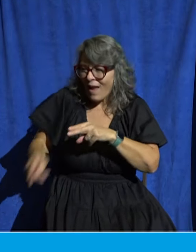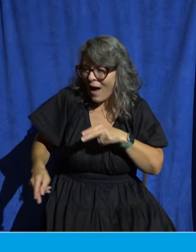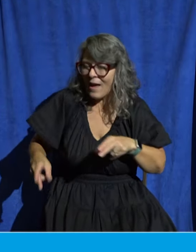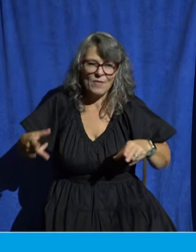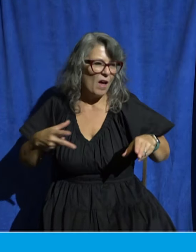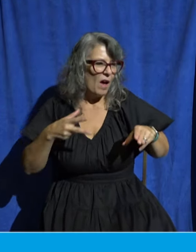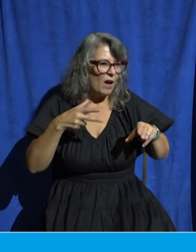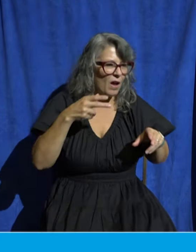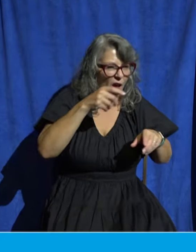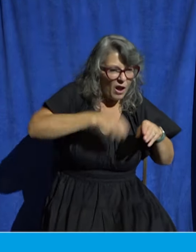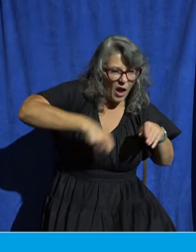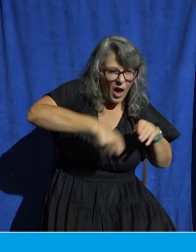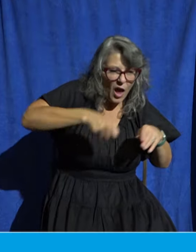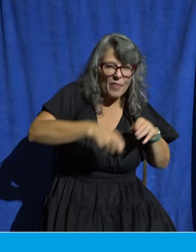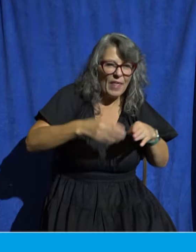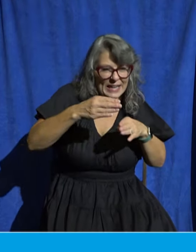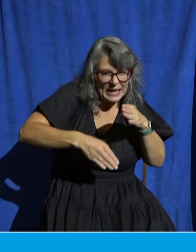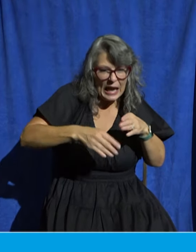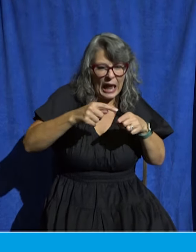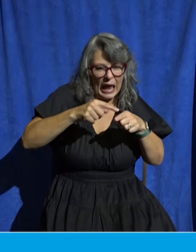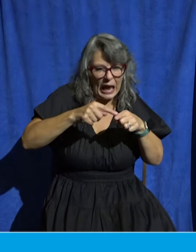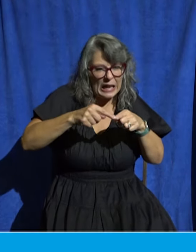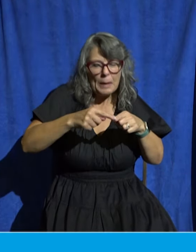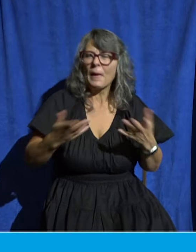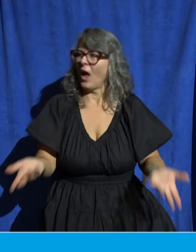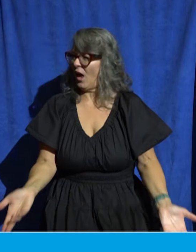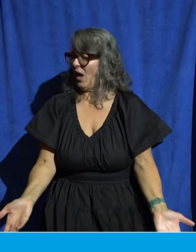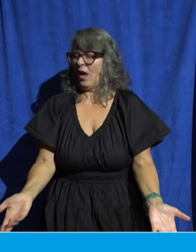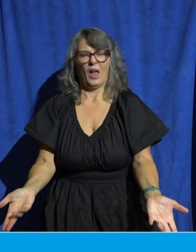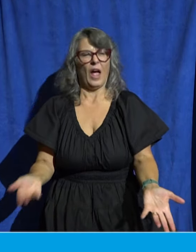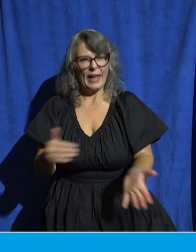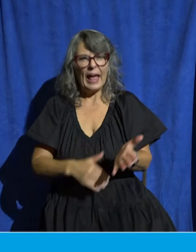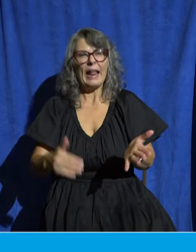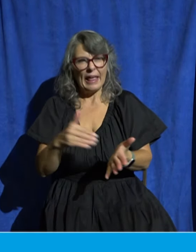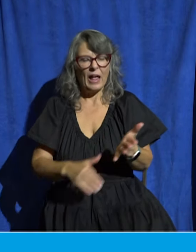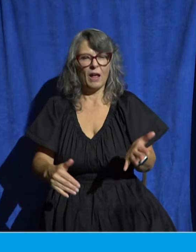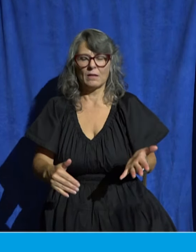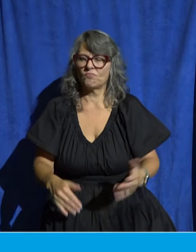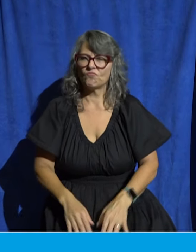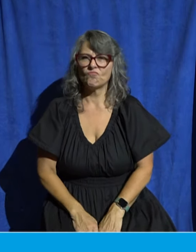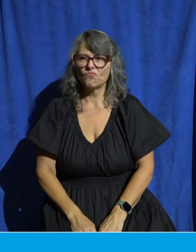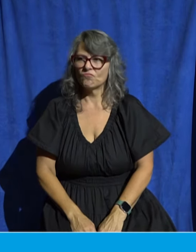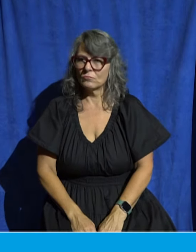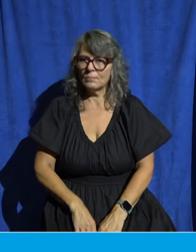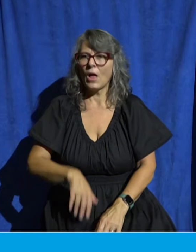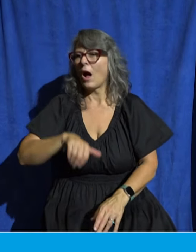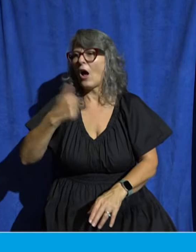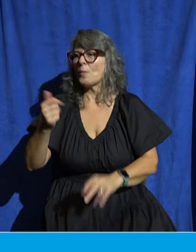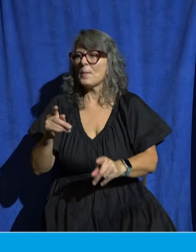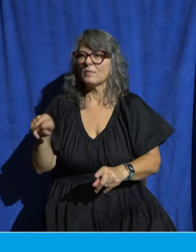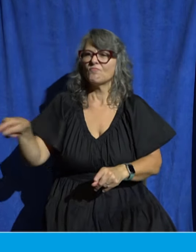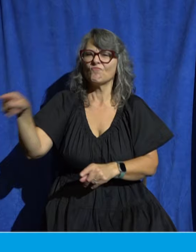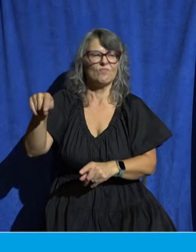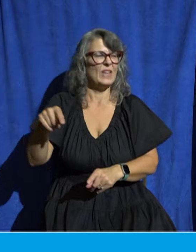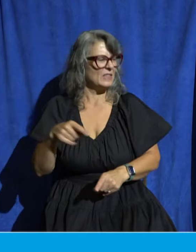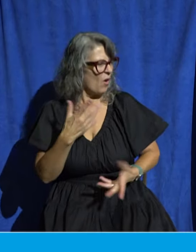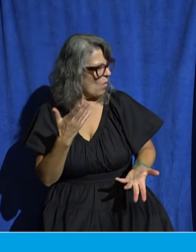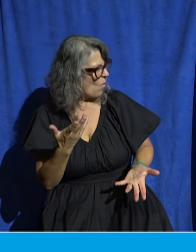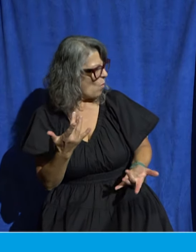back and do it again. And it was really starting to bug the other guys that I was working with. And one of the other guys who'd been working in